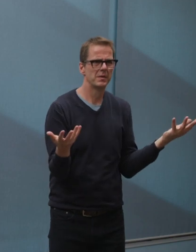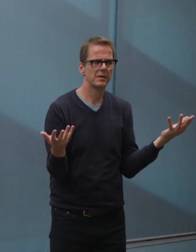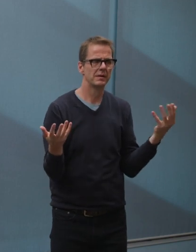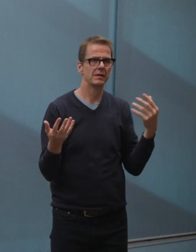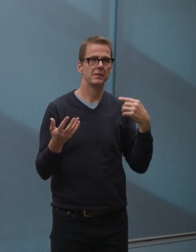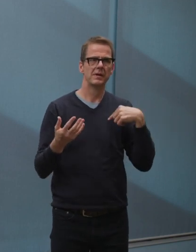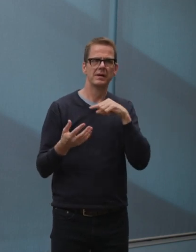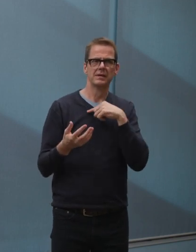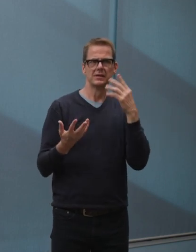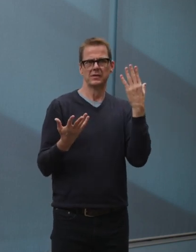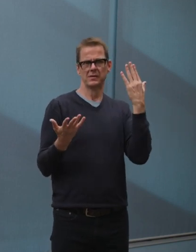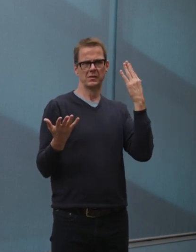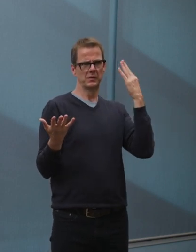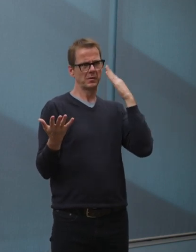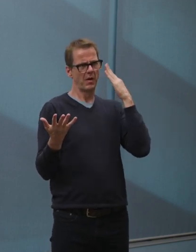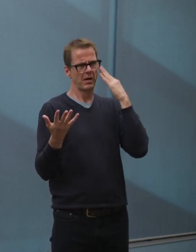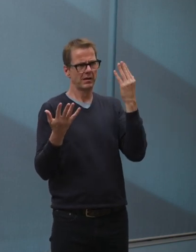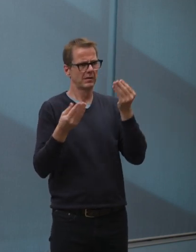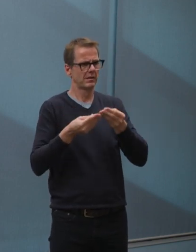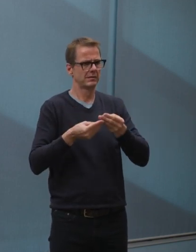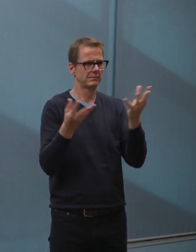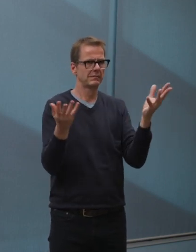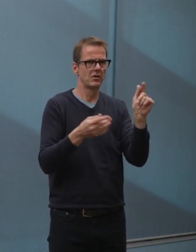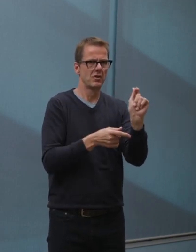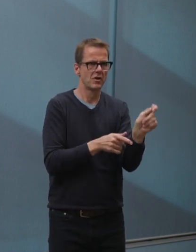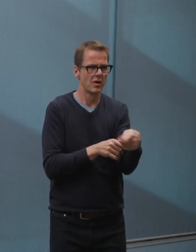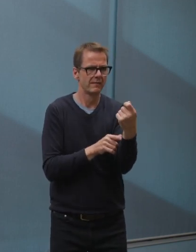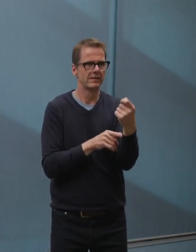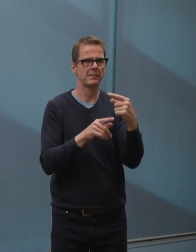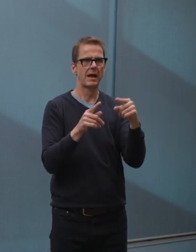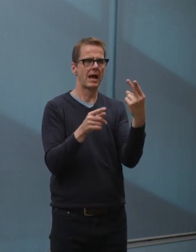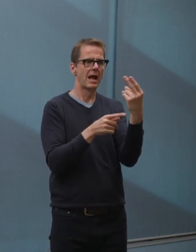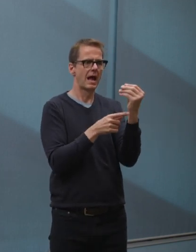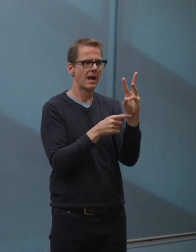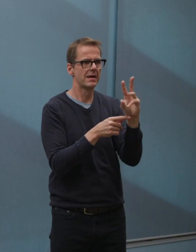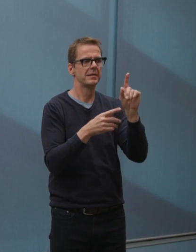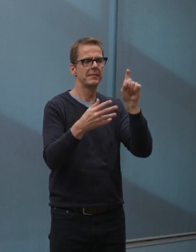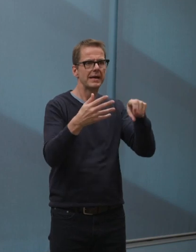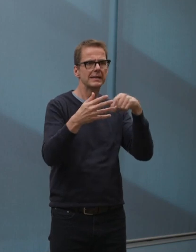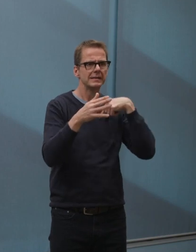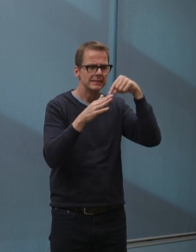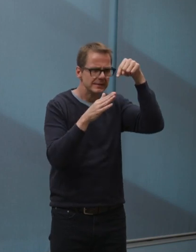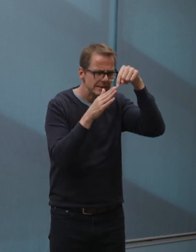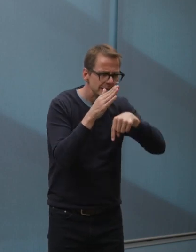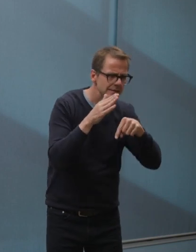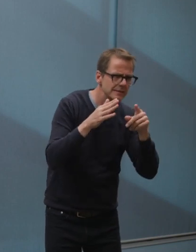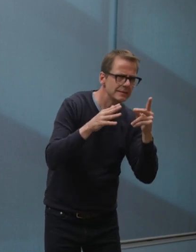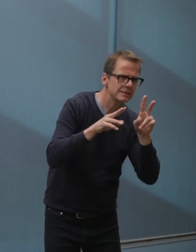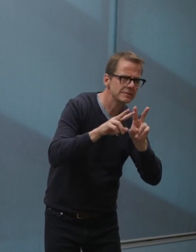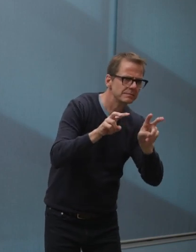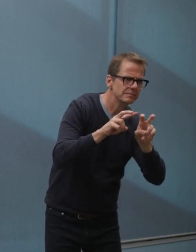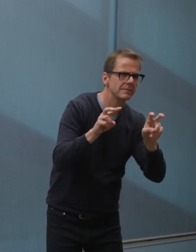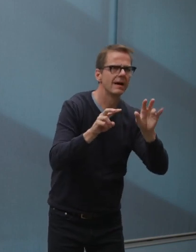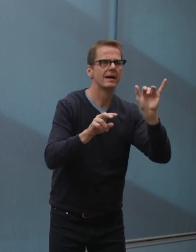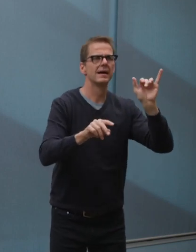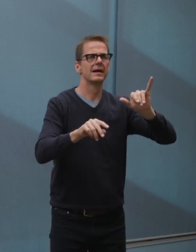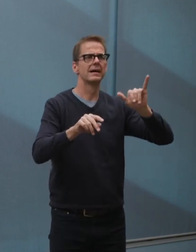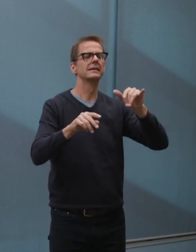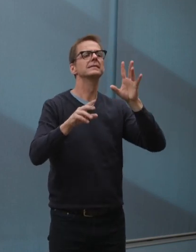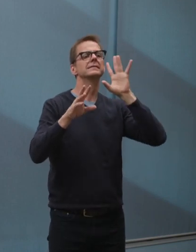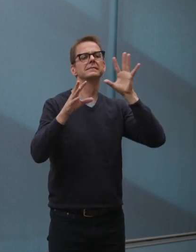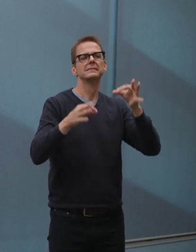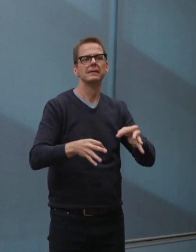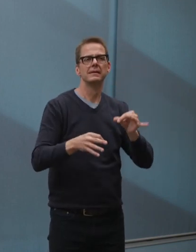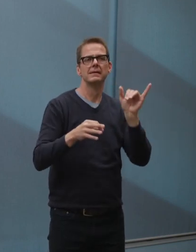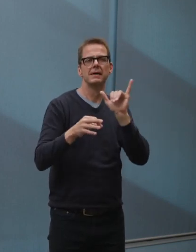those, but for many businesses, there's still a lot of uncertainty. And, you know, from checking in, I wouldn't speak for the Chamber of Commerce ever, but